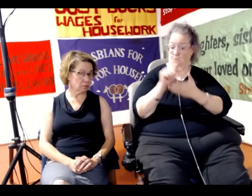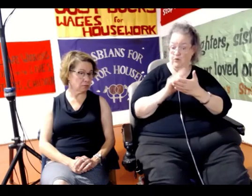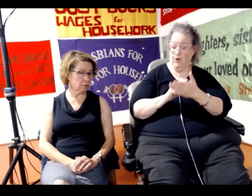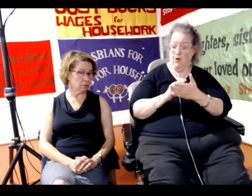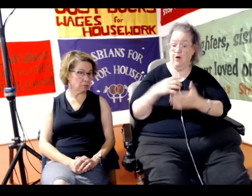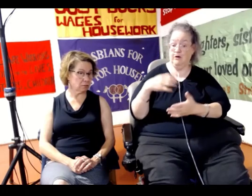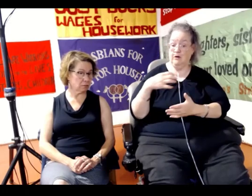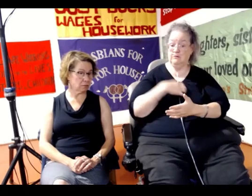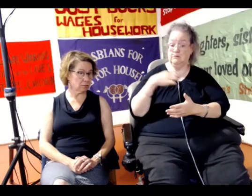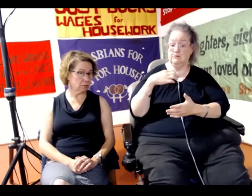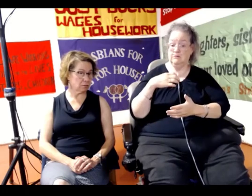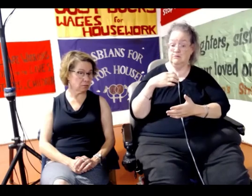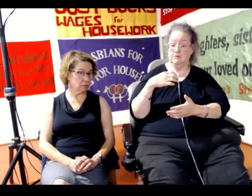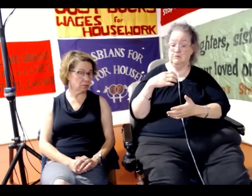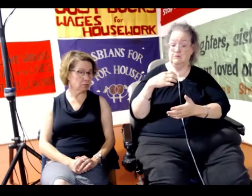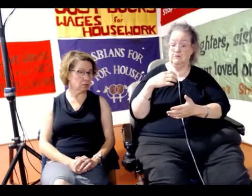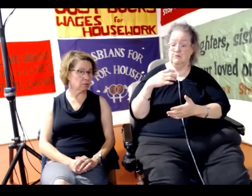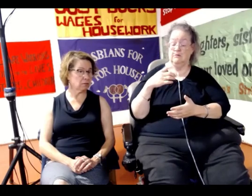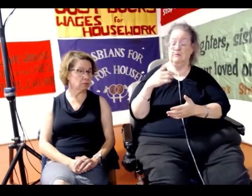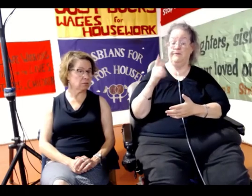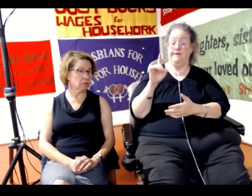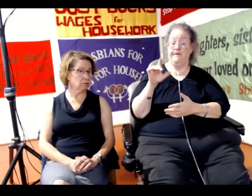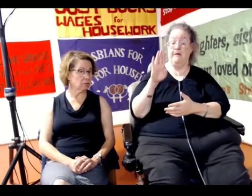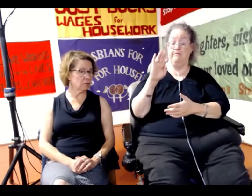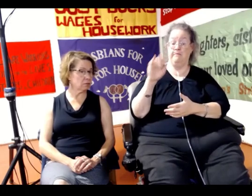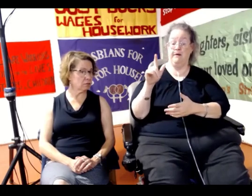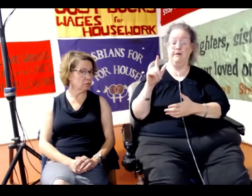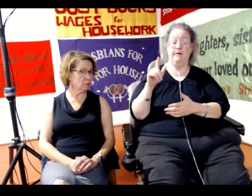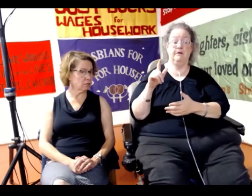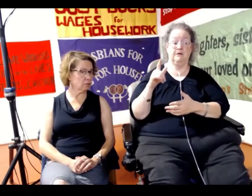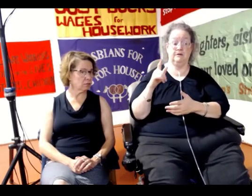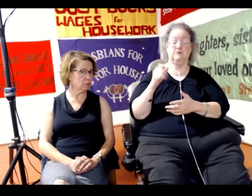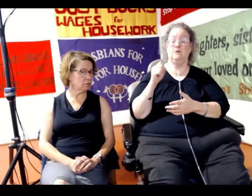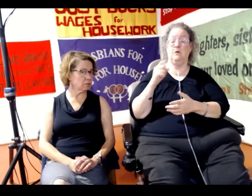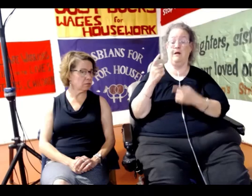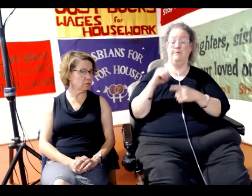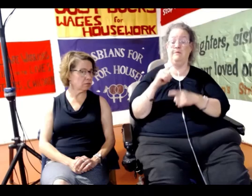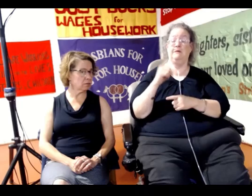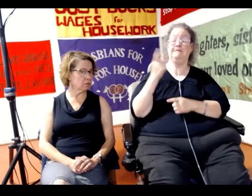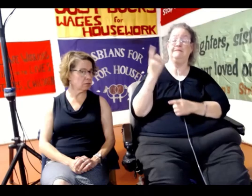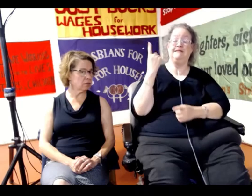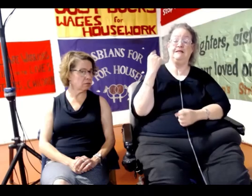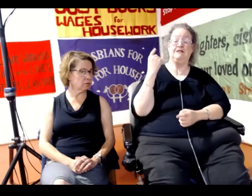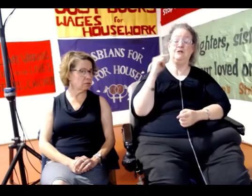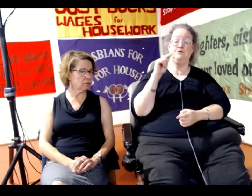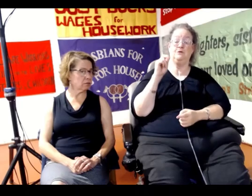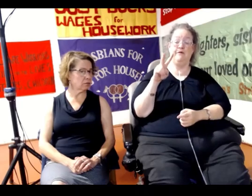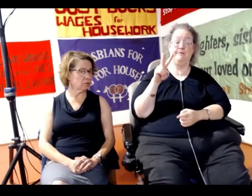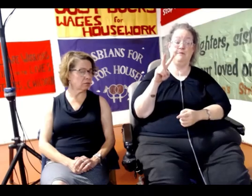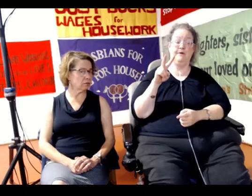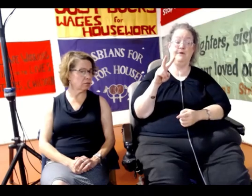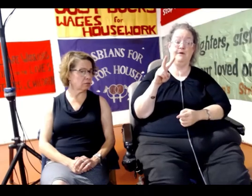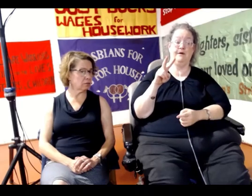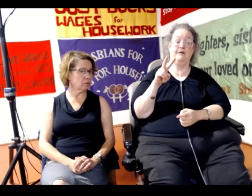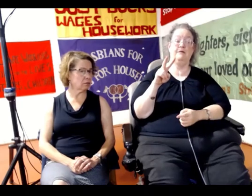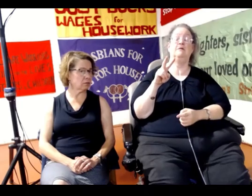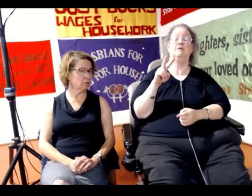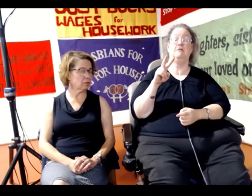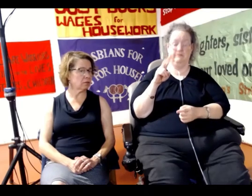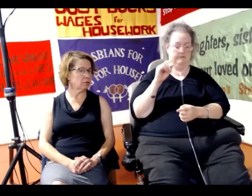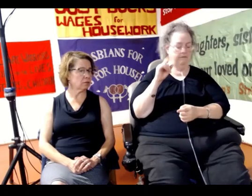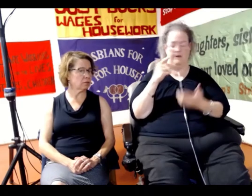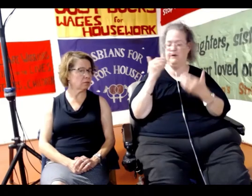tabling of the bill and the passing of the bill. It came out in large numbers. About 2,000 of us came out before the bill was passed.